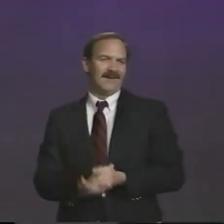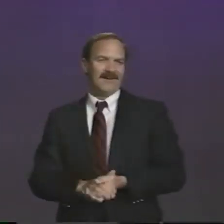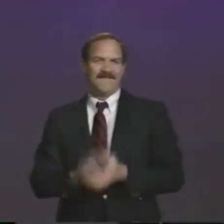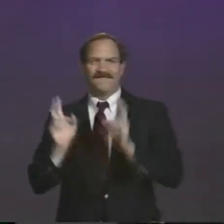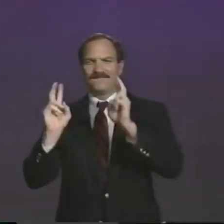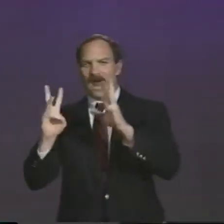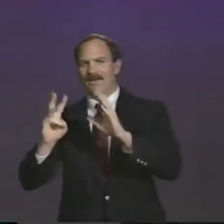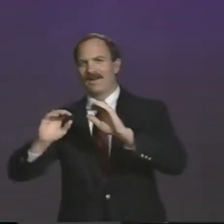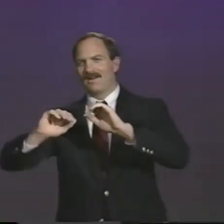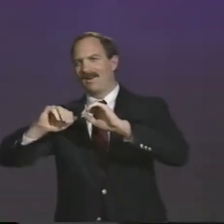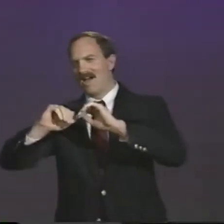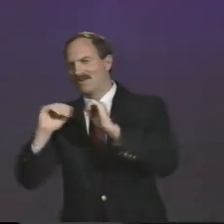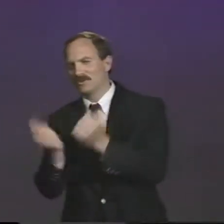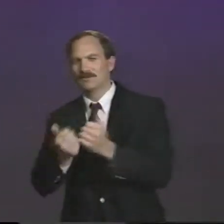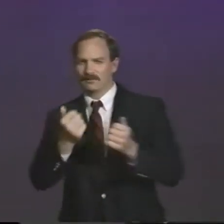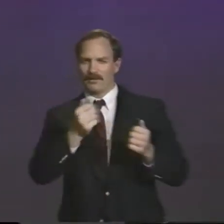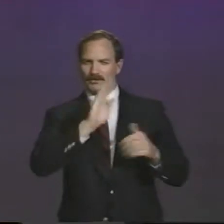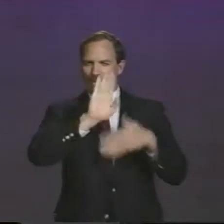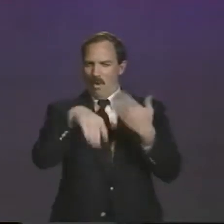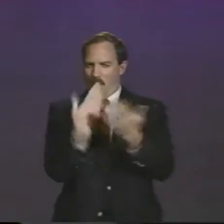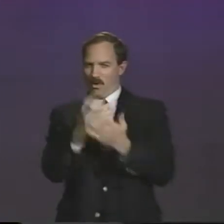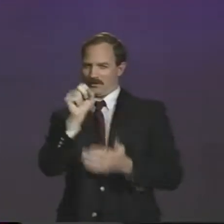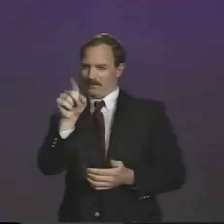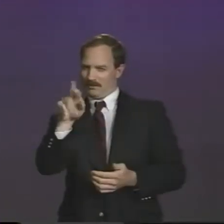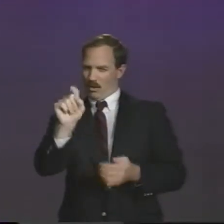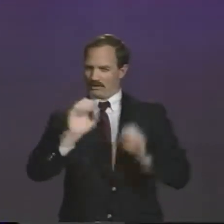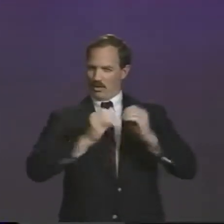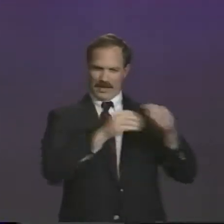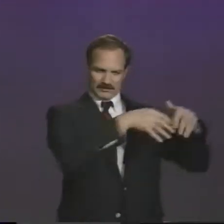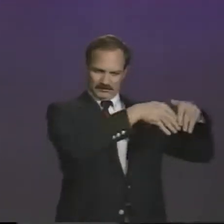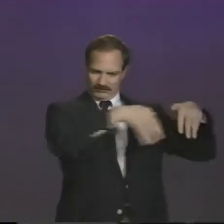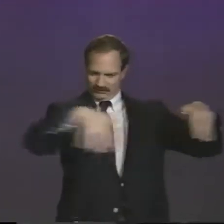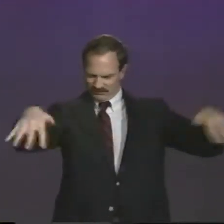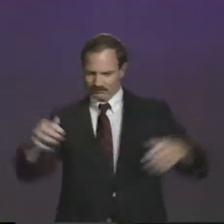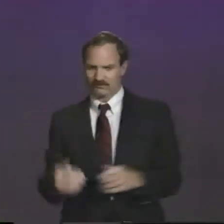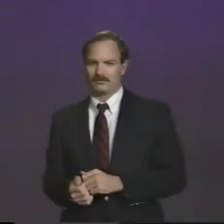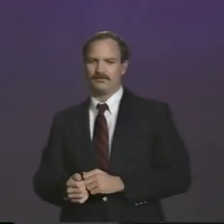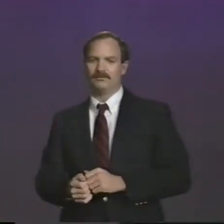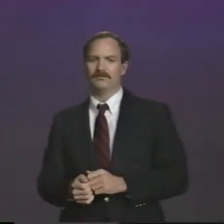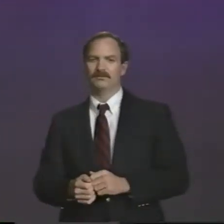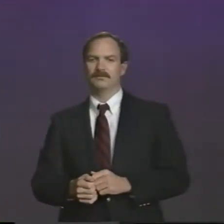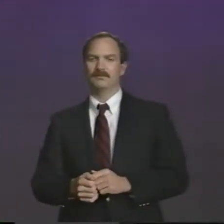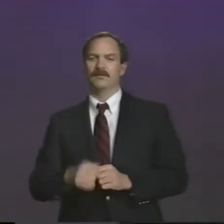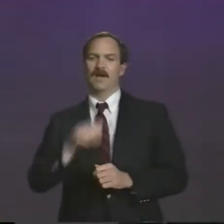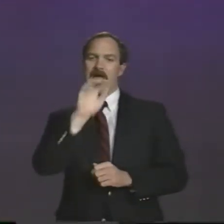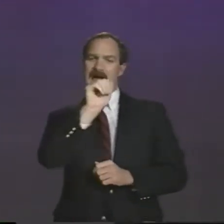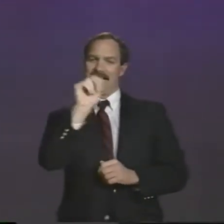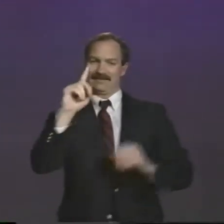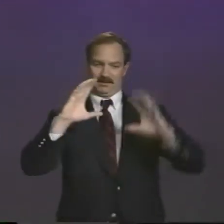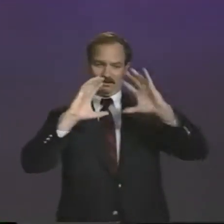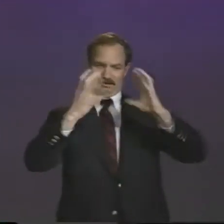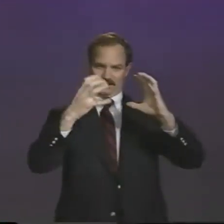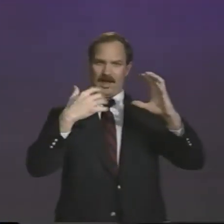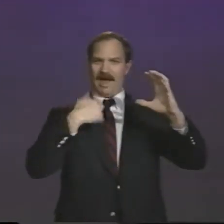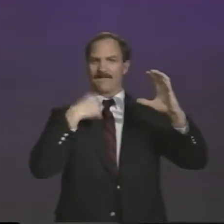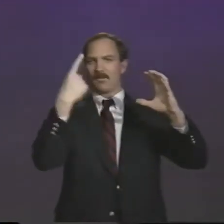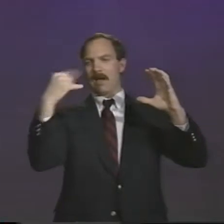Association, the Volleyball Association, and so forth. All of these sports come under the AAAD.